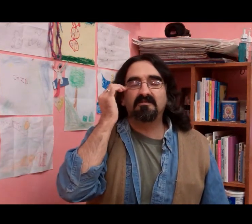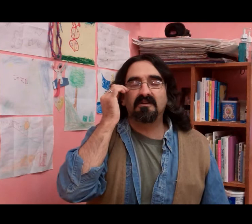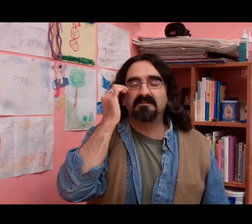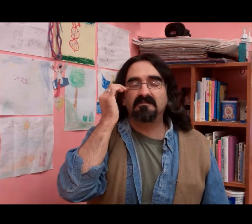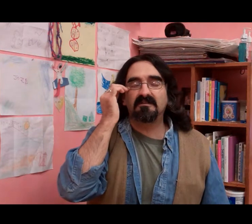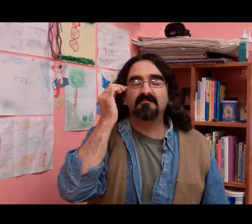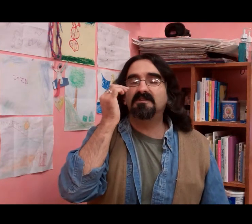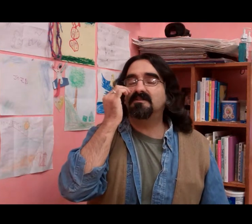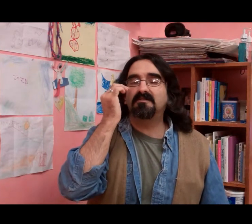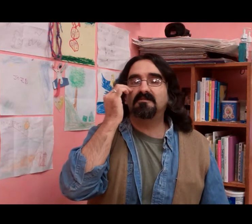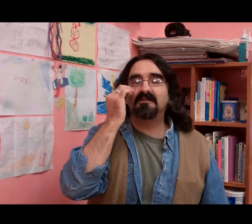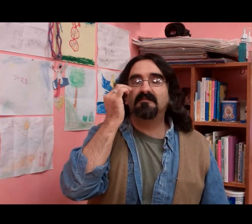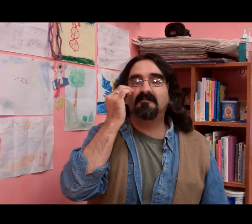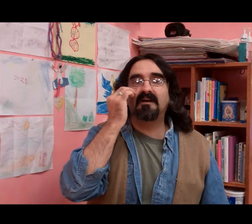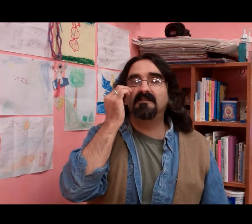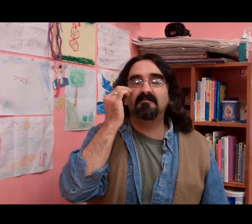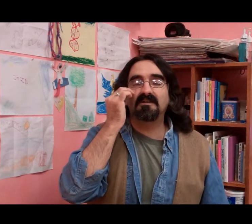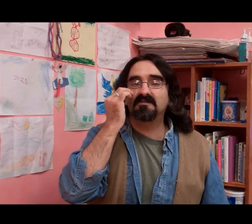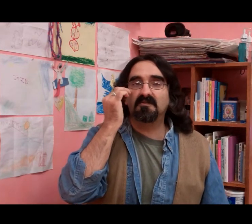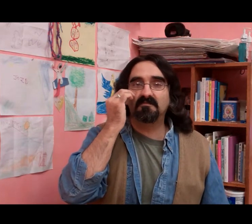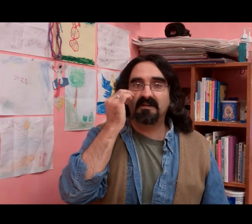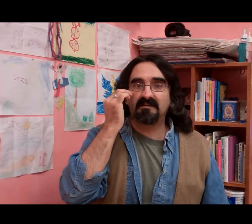treasure and mystery of finding my soulmate.